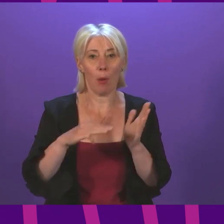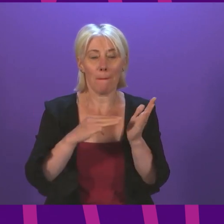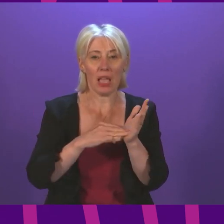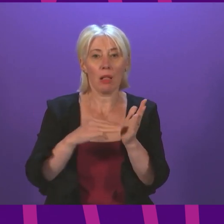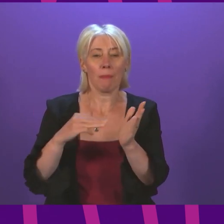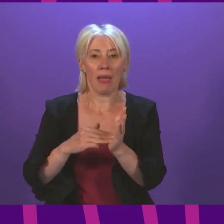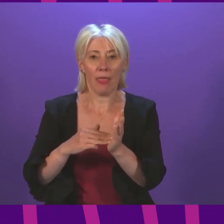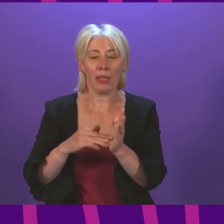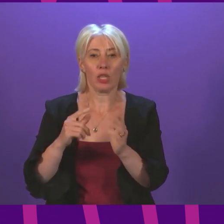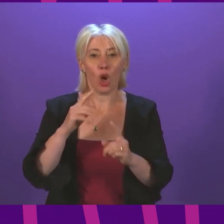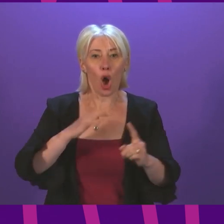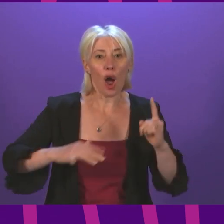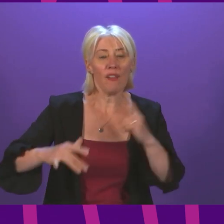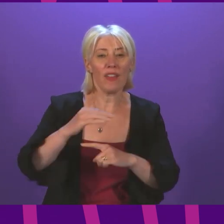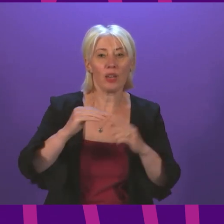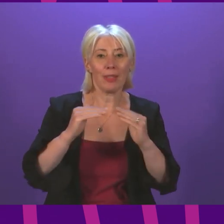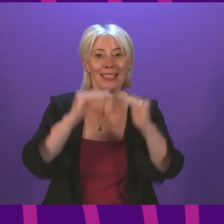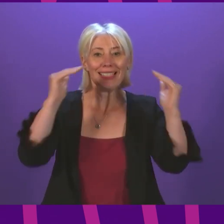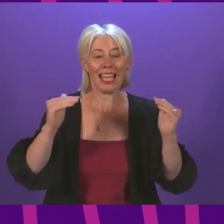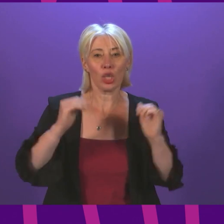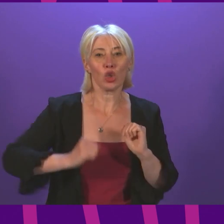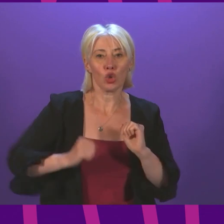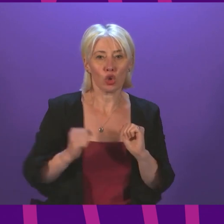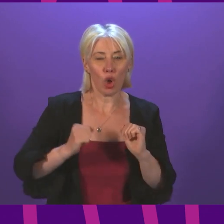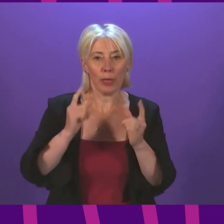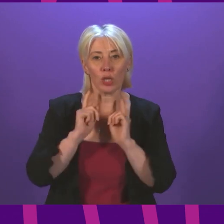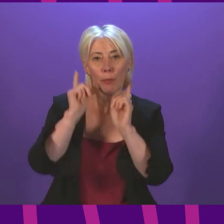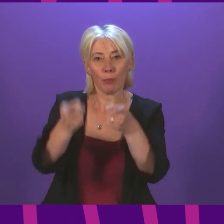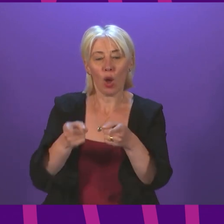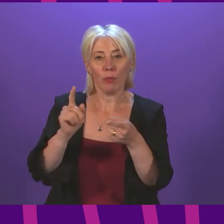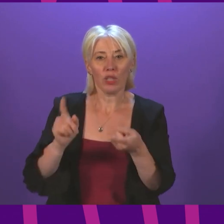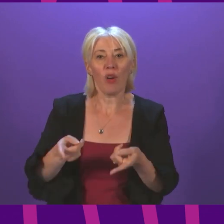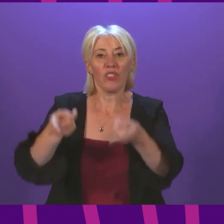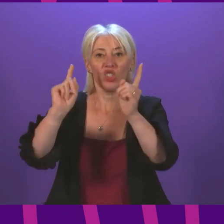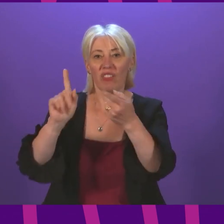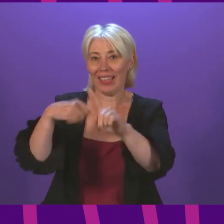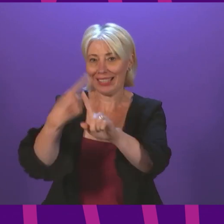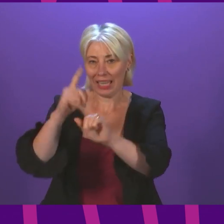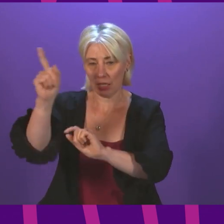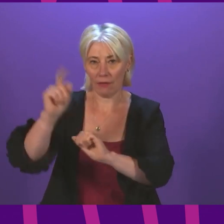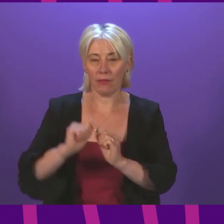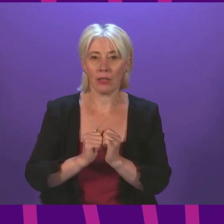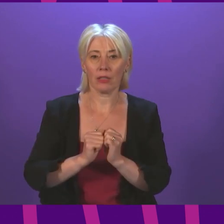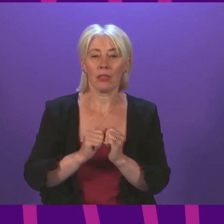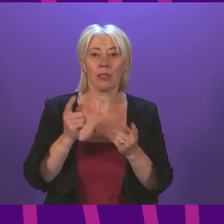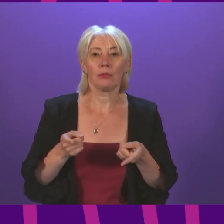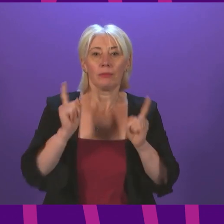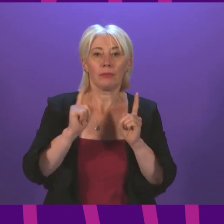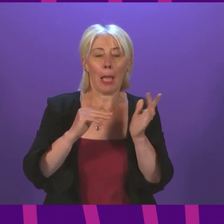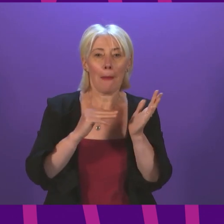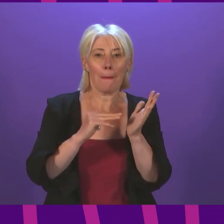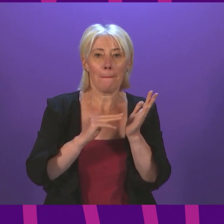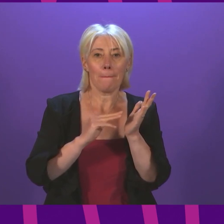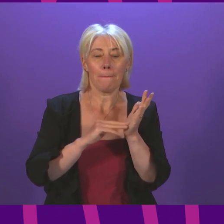Matheson on Environmental Standards Scotland, appointment of the Chief Executive. And I call on Minister Mary